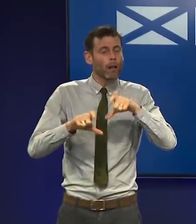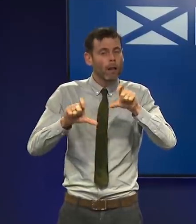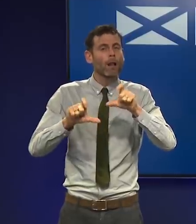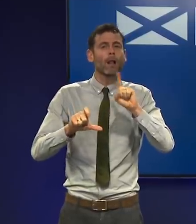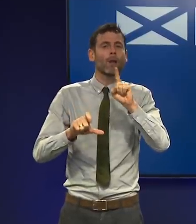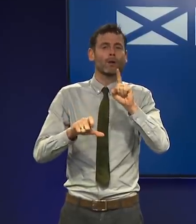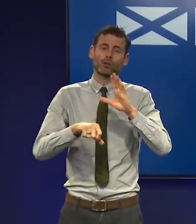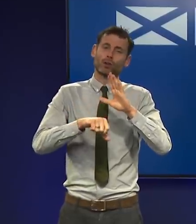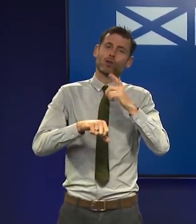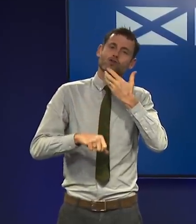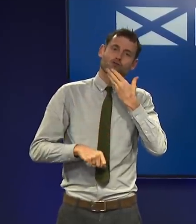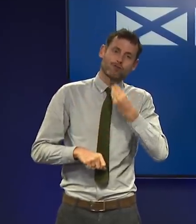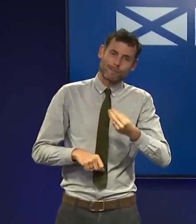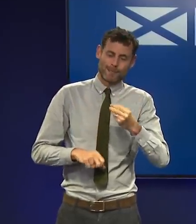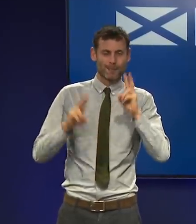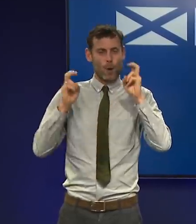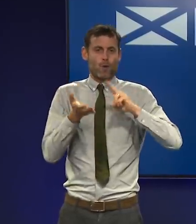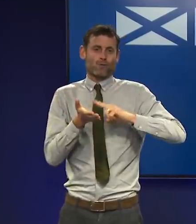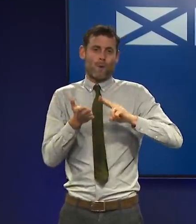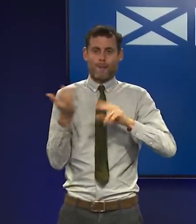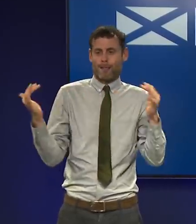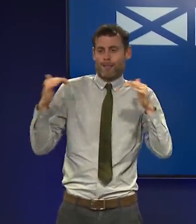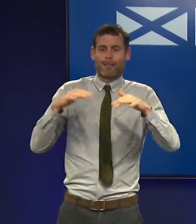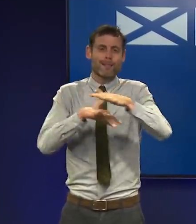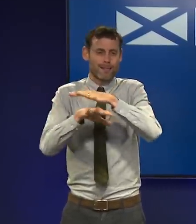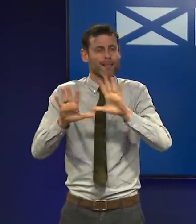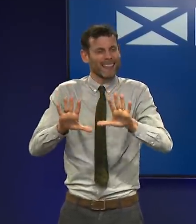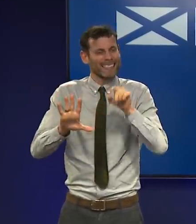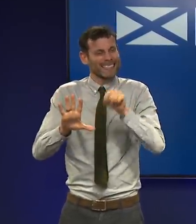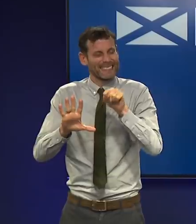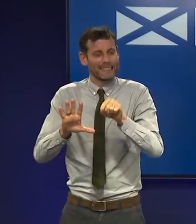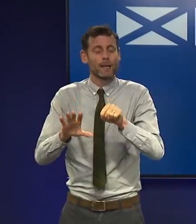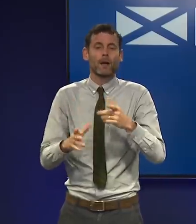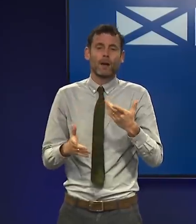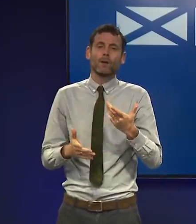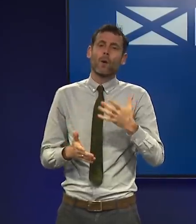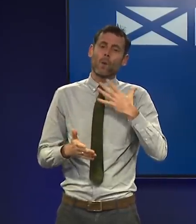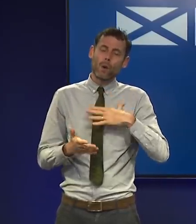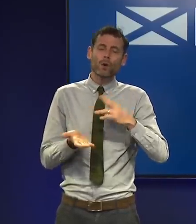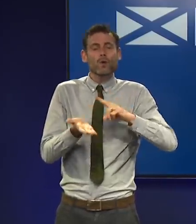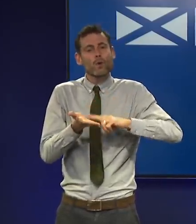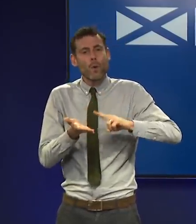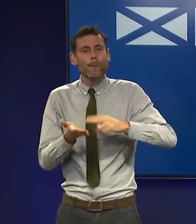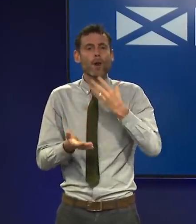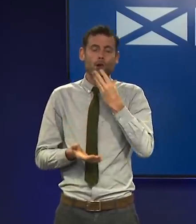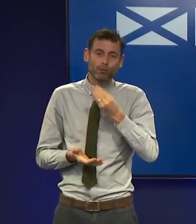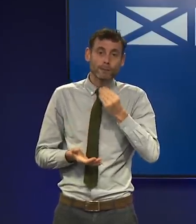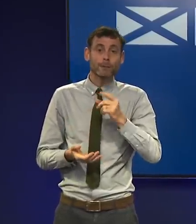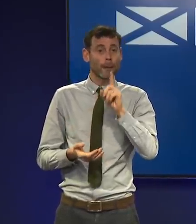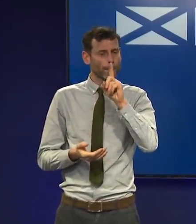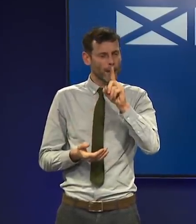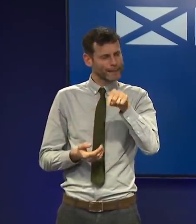the more normal Christmas we are all looking forward to, but enjoying not just a more normal Christmas, but a safer Christmas too,